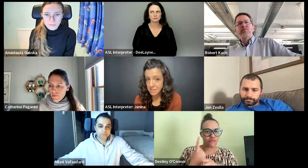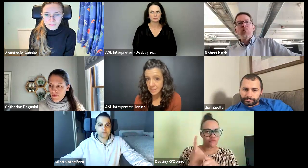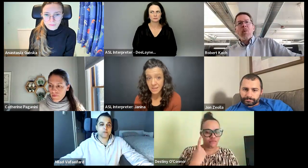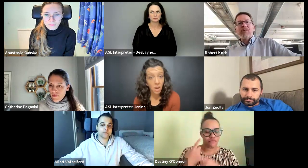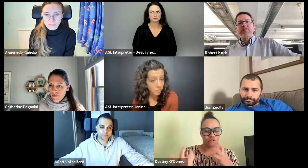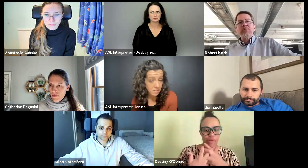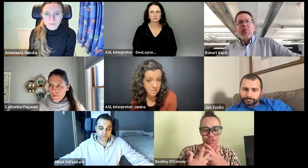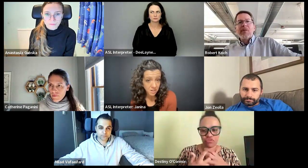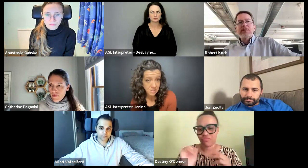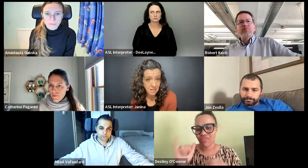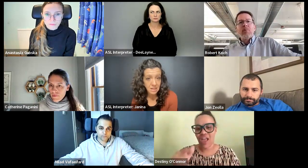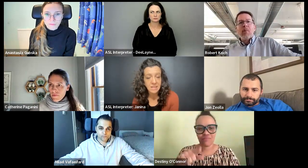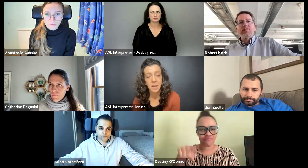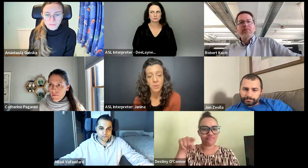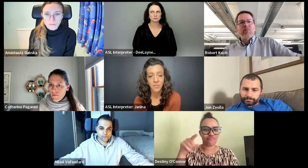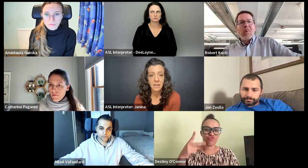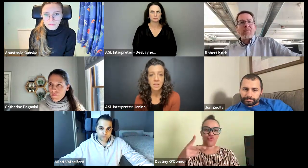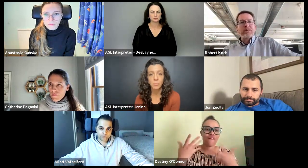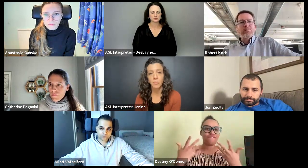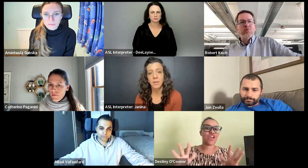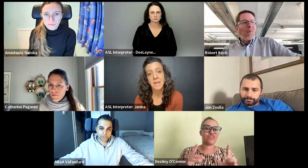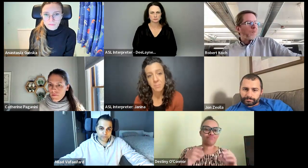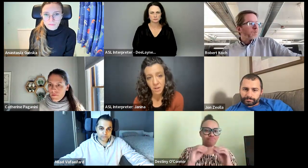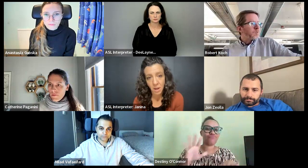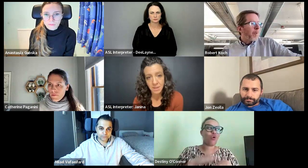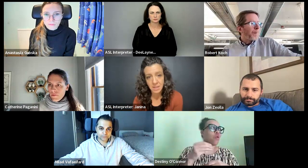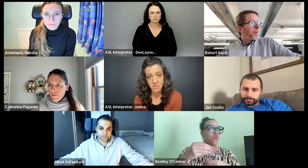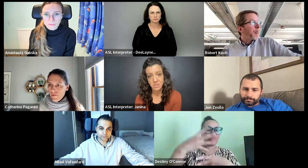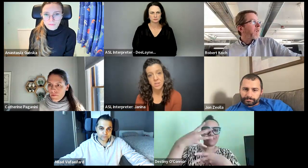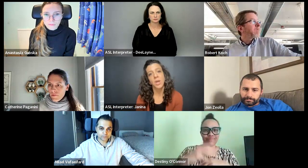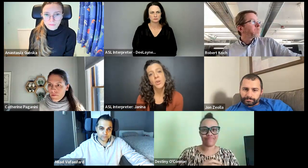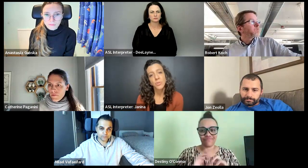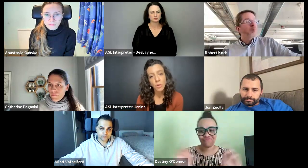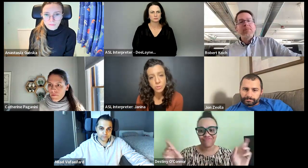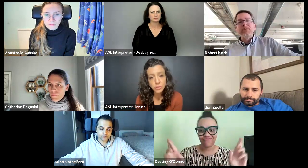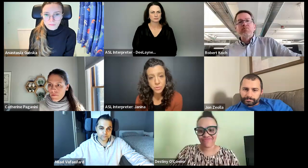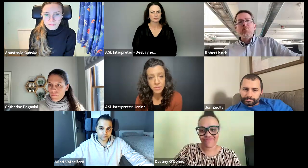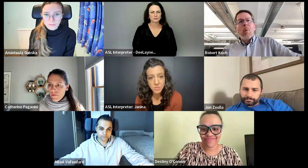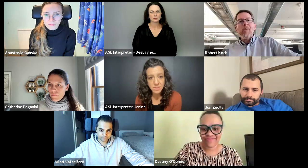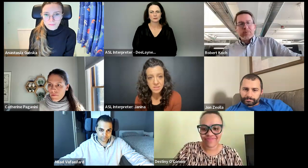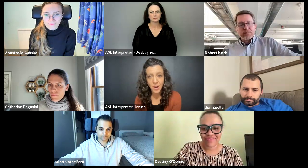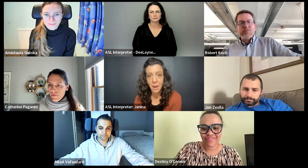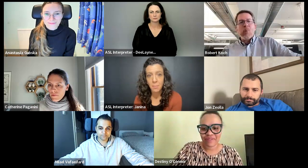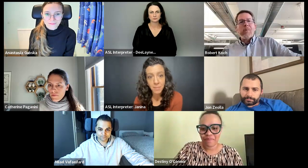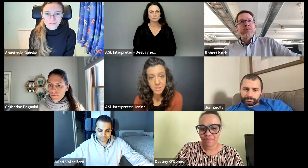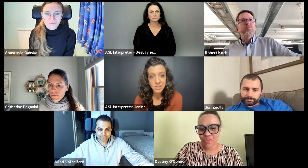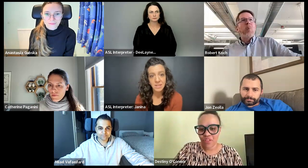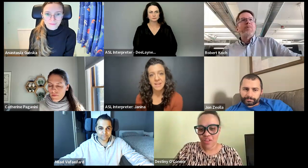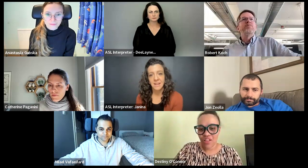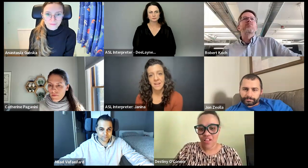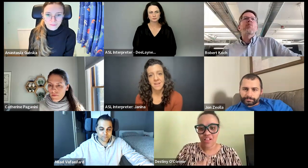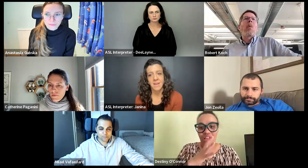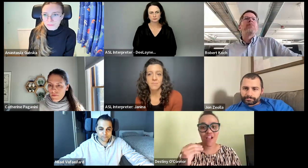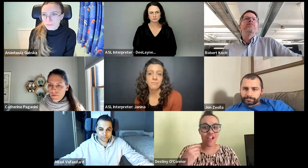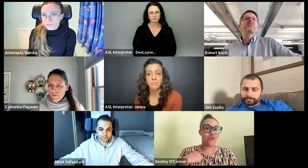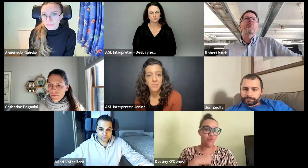place that you're attending, the conference that you're attending, is not providing the appropriate type of accommodation. So, those two resources are now published